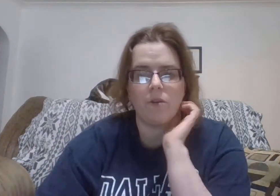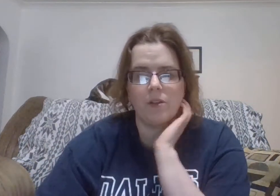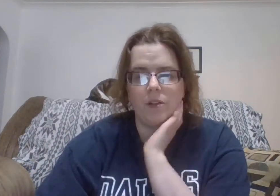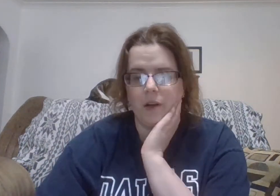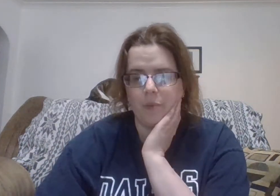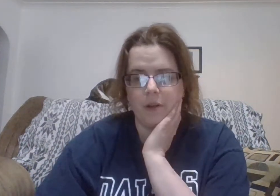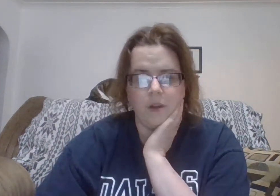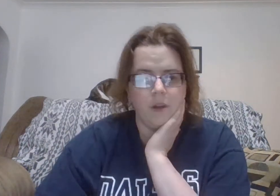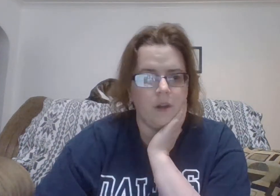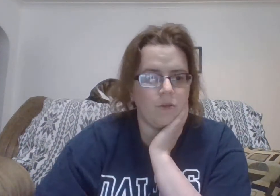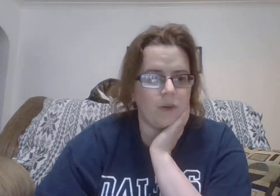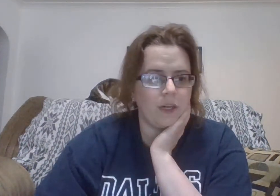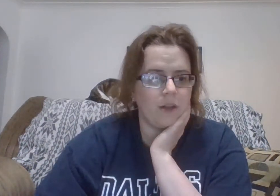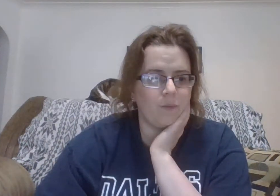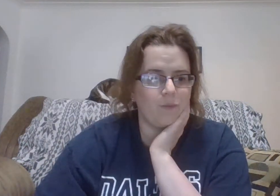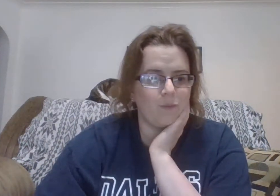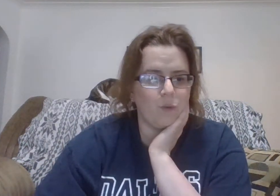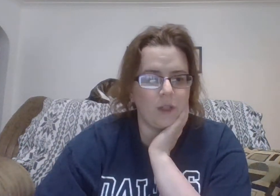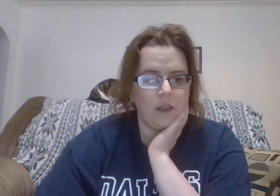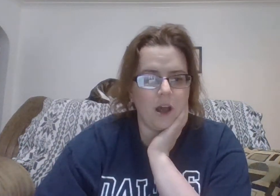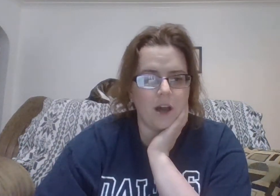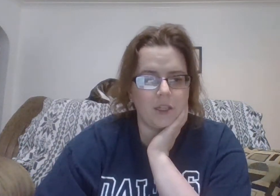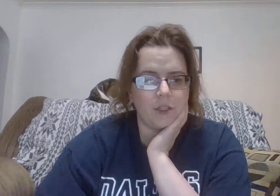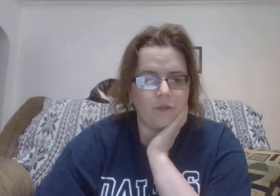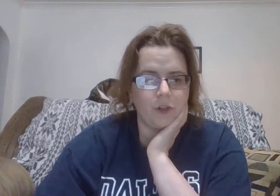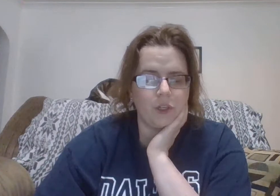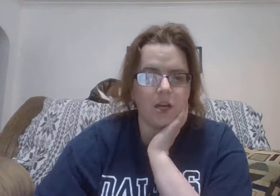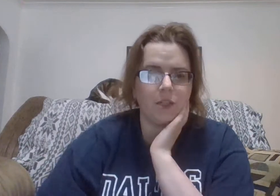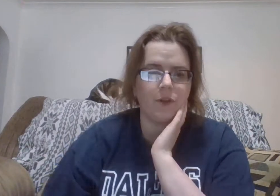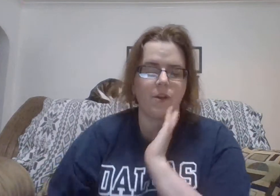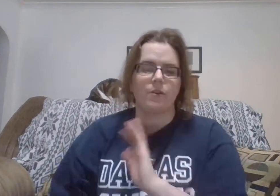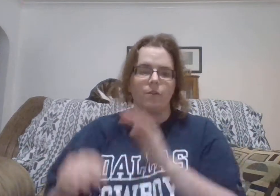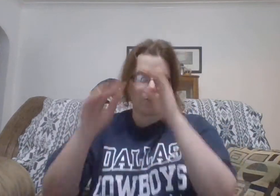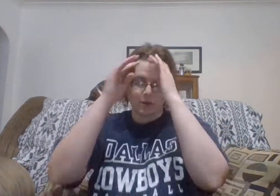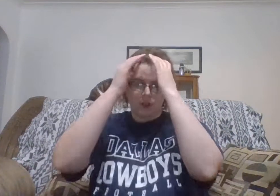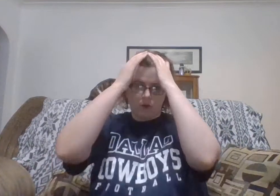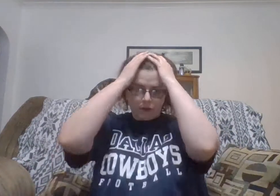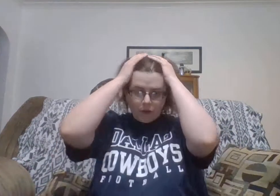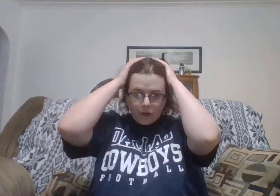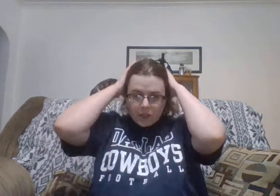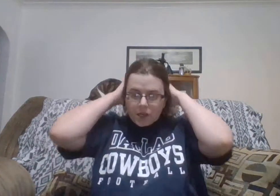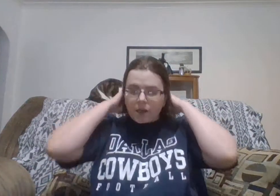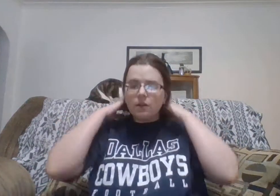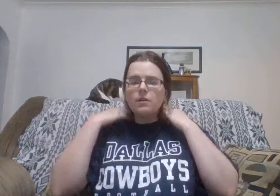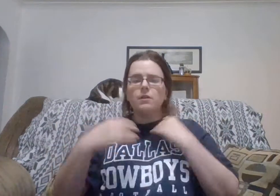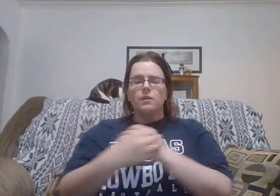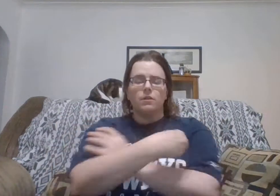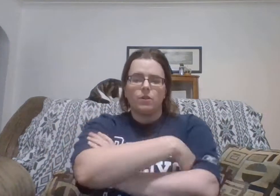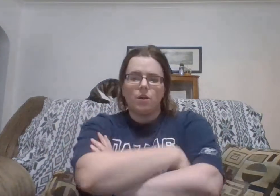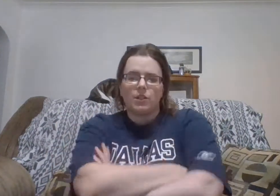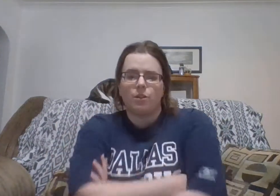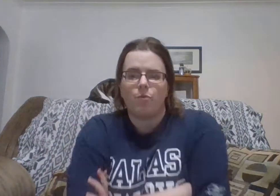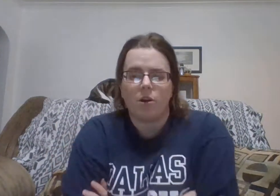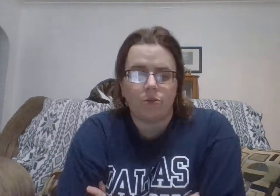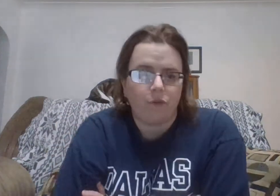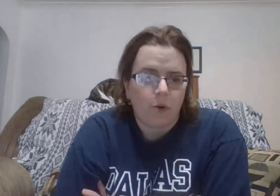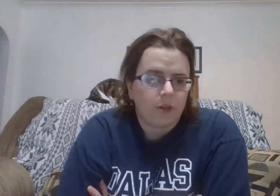what's up well we lost first loss of the year and everyone's going crazy loss of the broncos 42